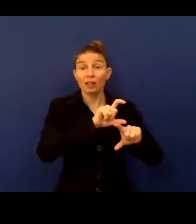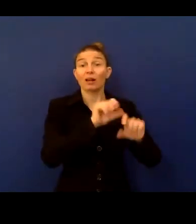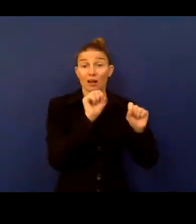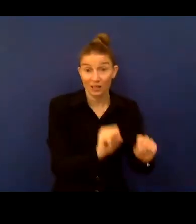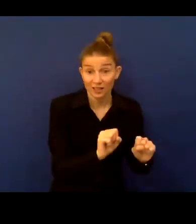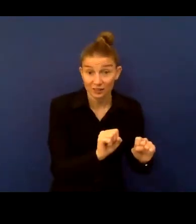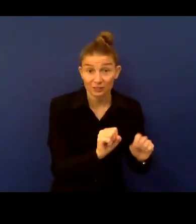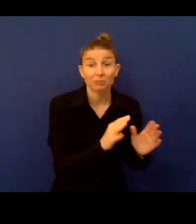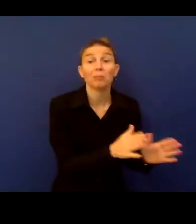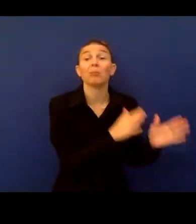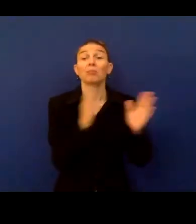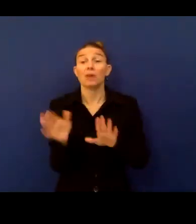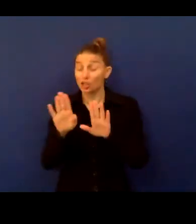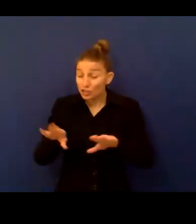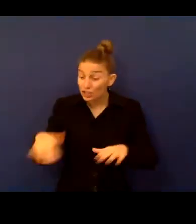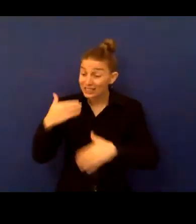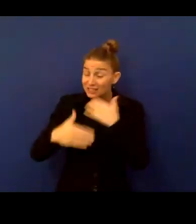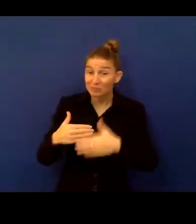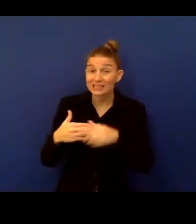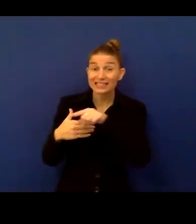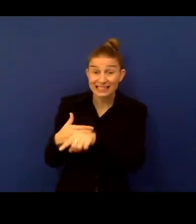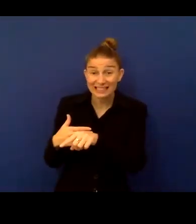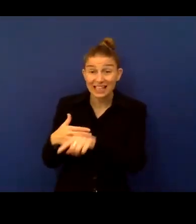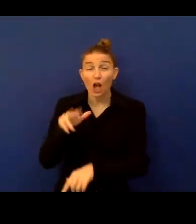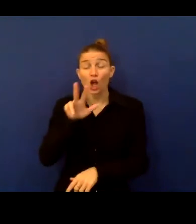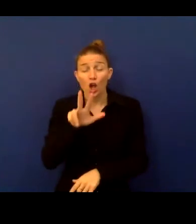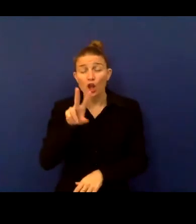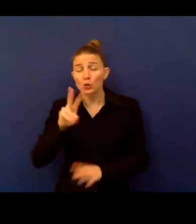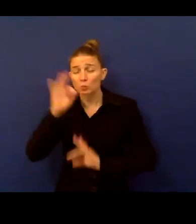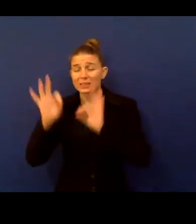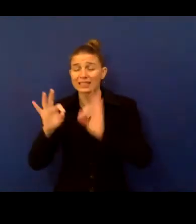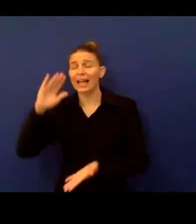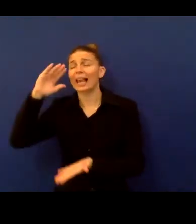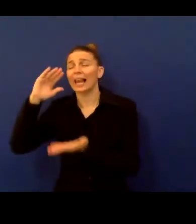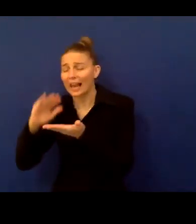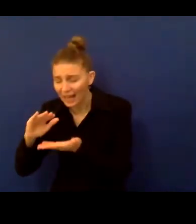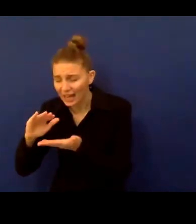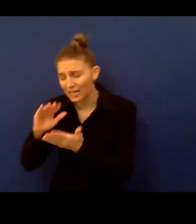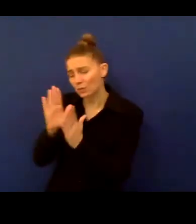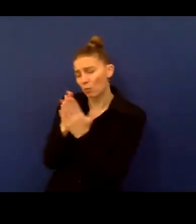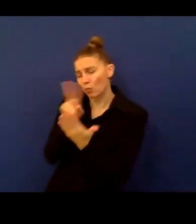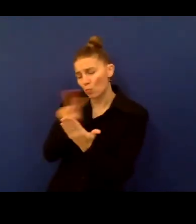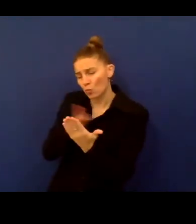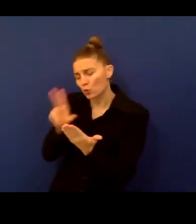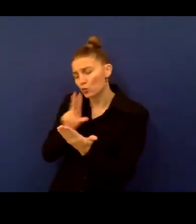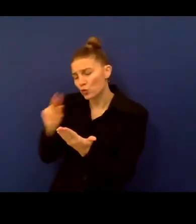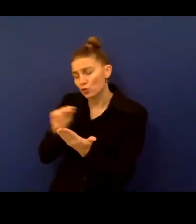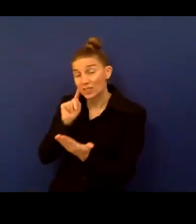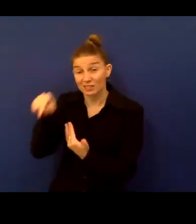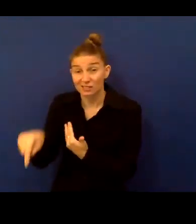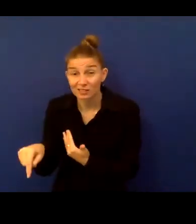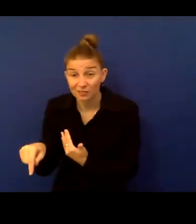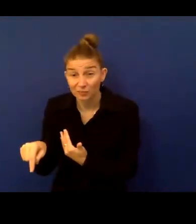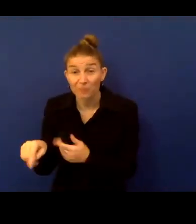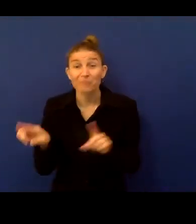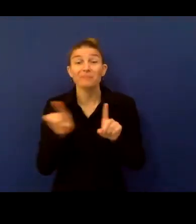be read books at home. And they're also 10% less likely of having soap and water